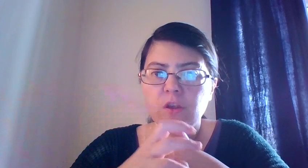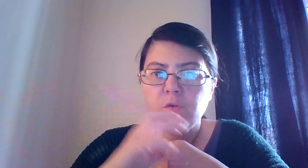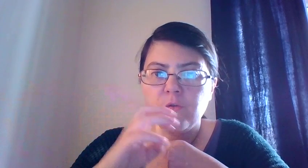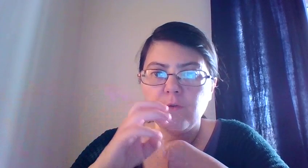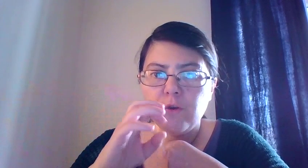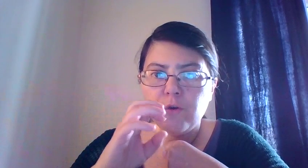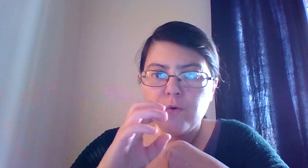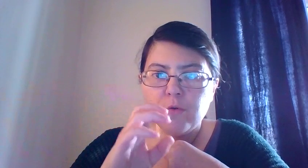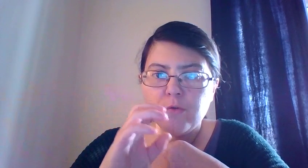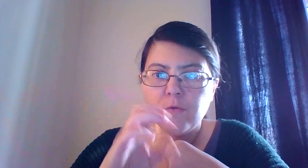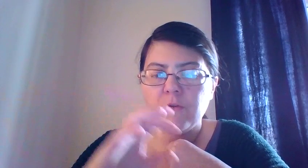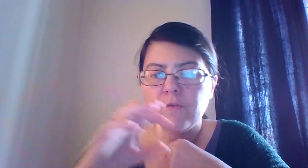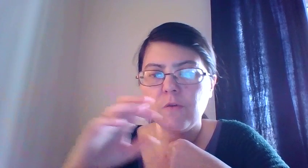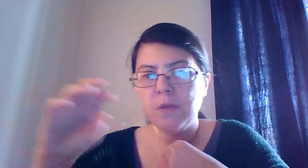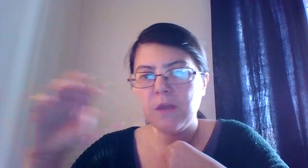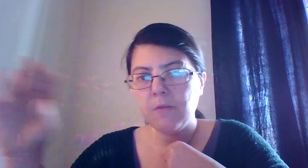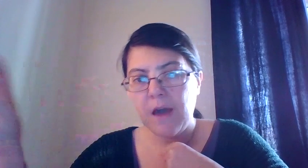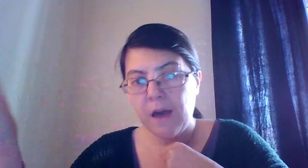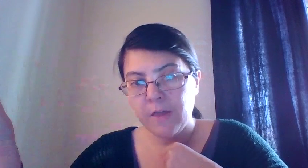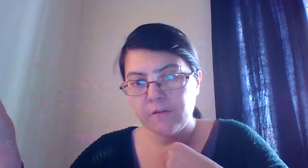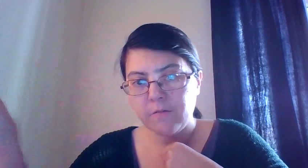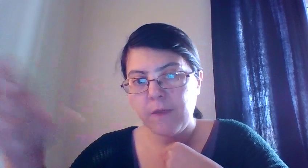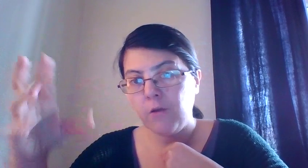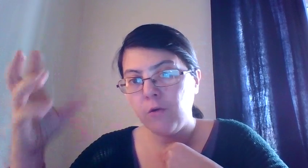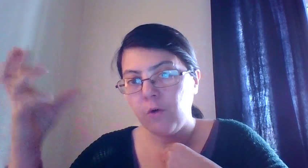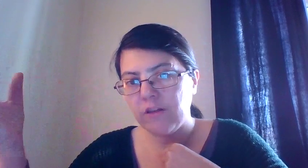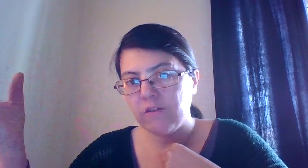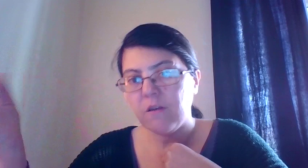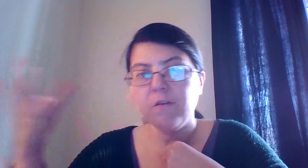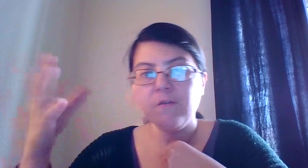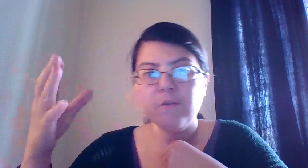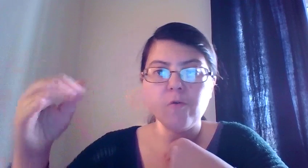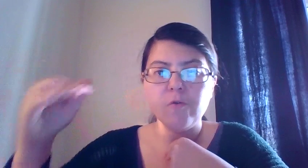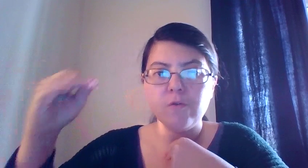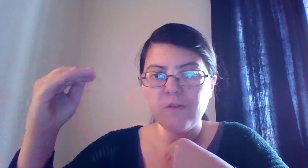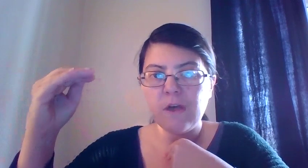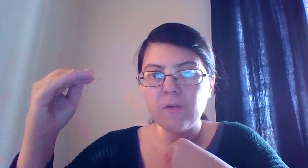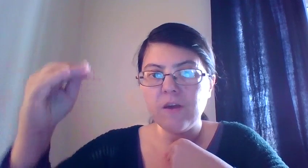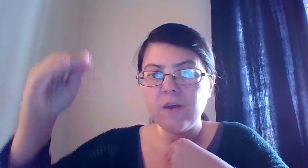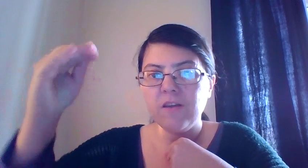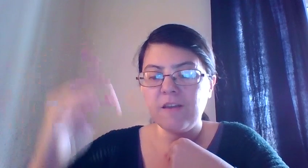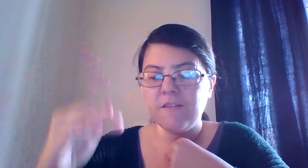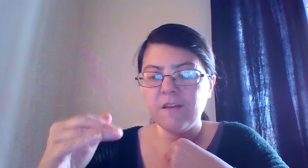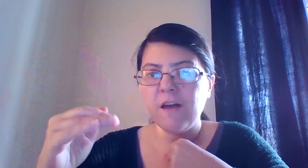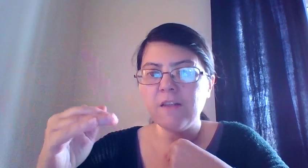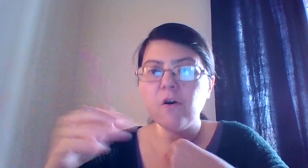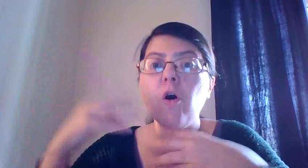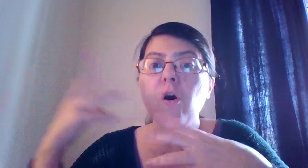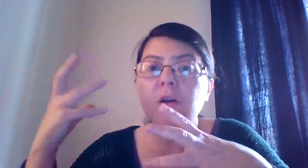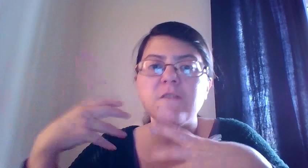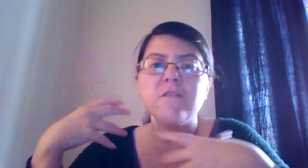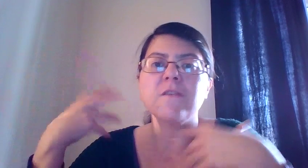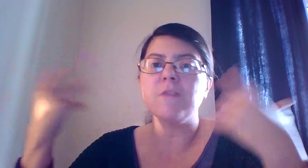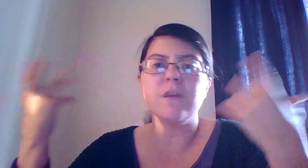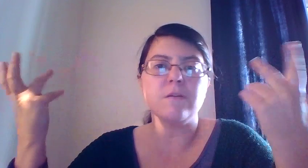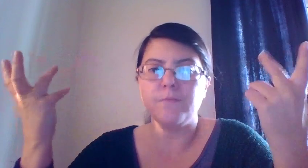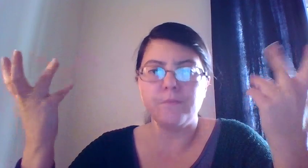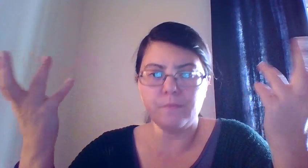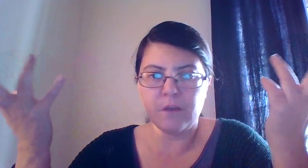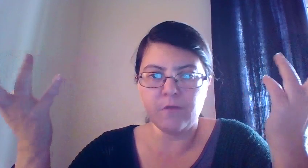you used to do is going to be done by others, by new colleagues. So your salary takes a cut or it's something different.